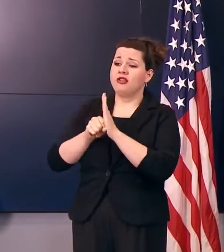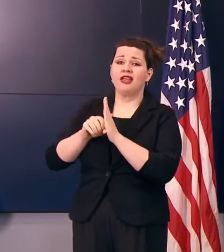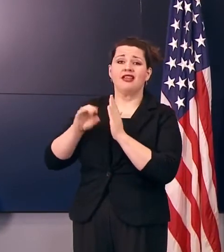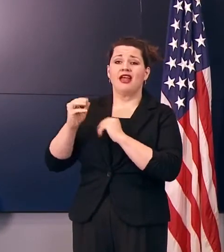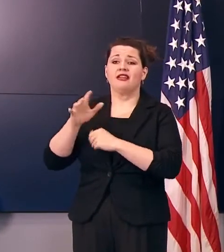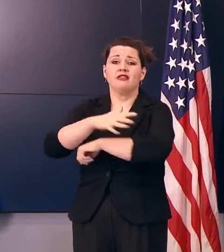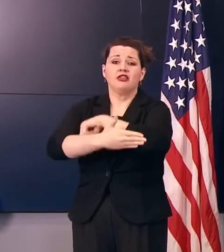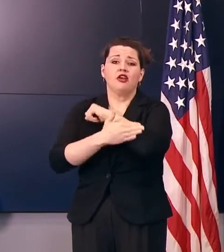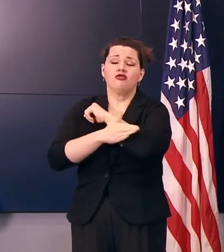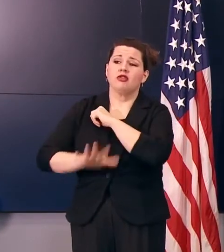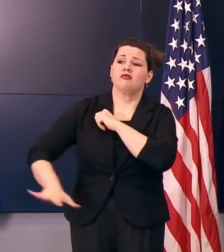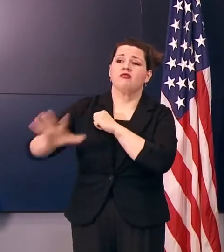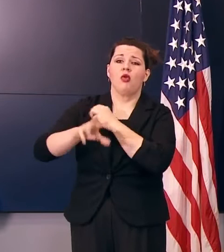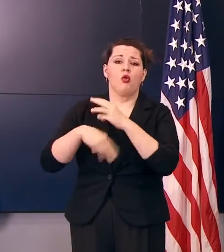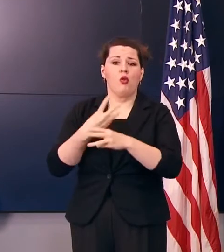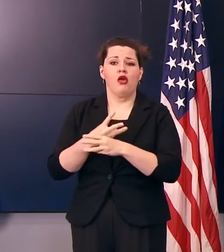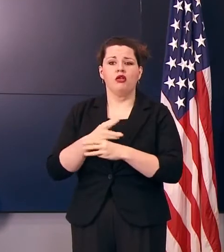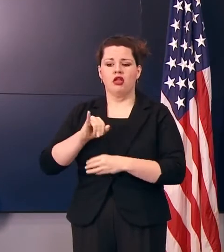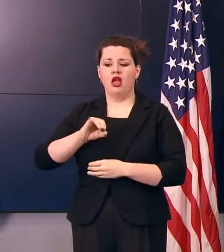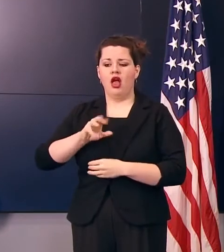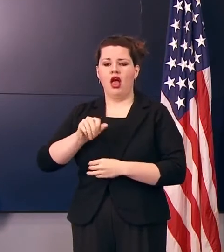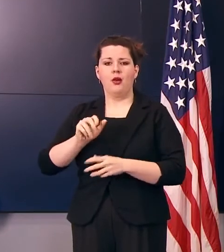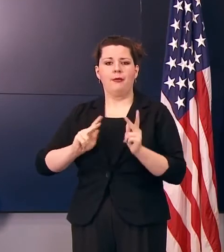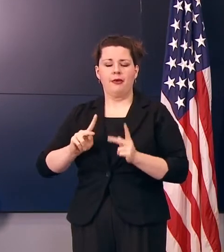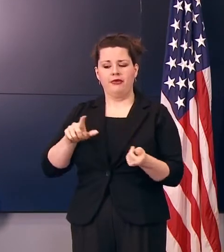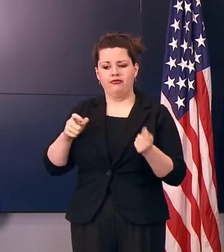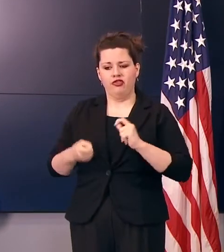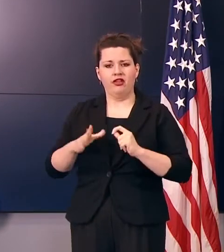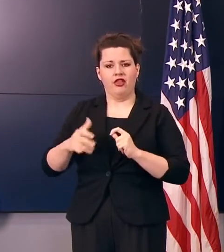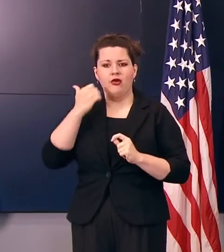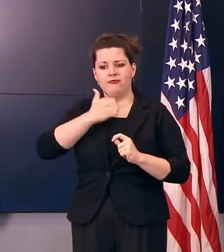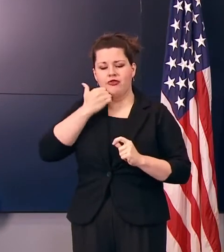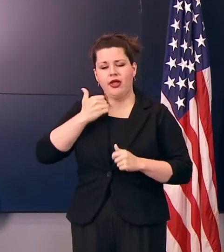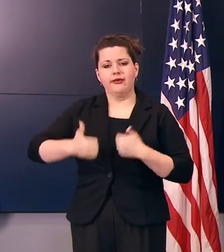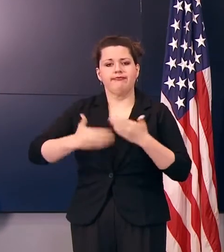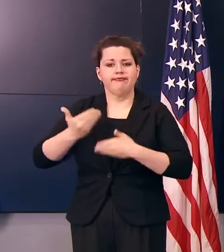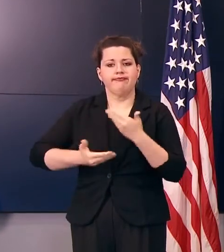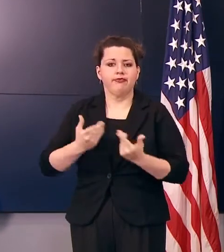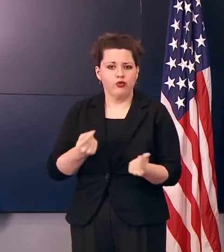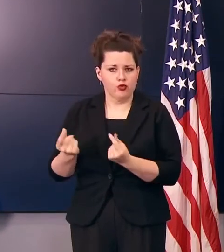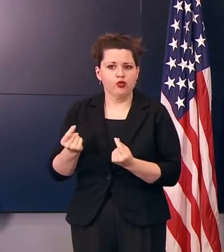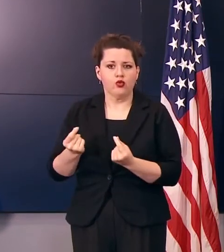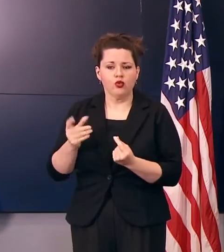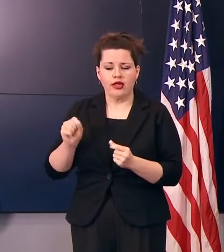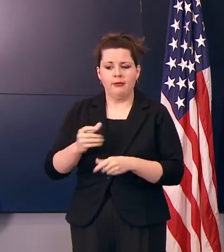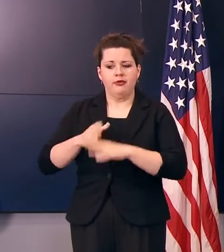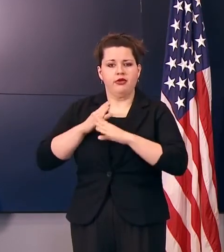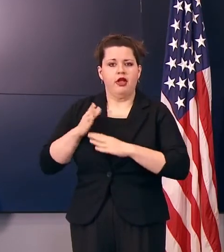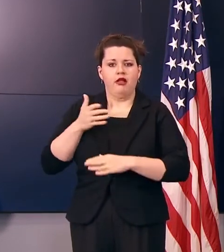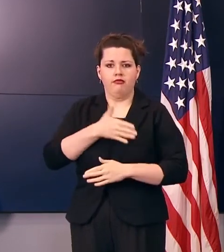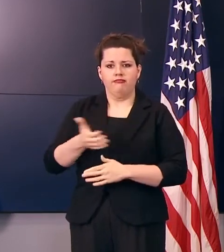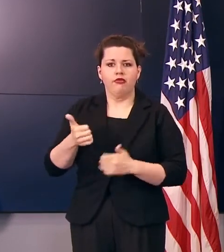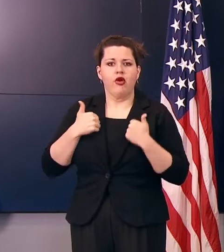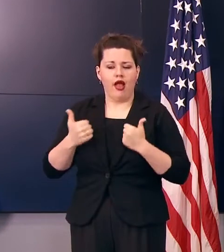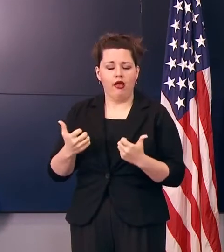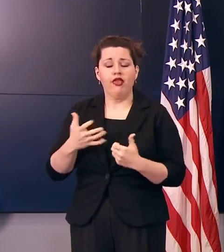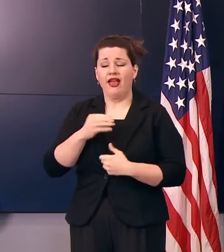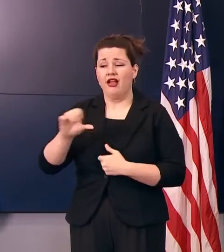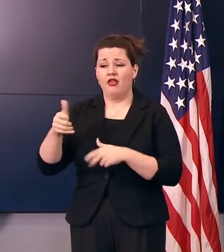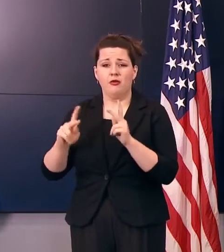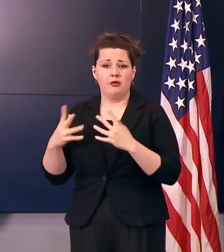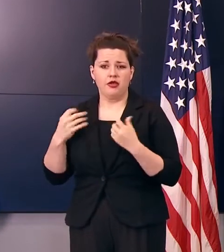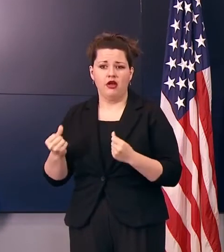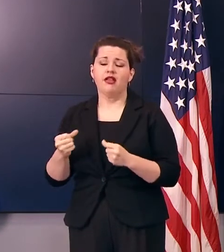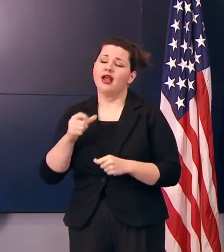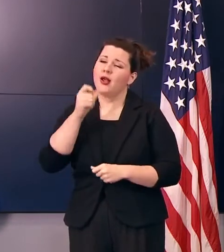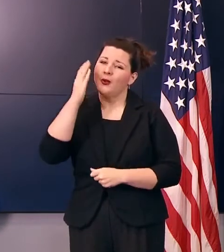made significant changes in their daily lives to protect their health and the health of others. And I know it's not been easy, but staying home as